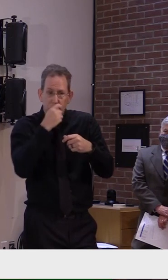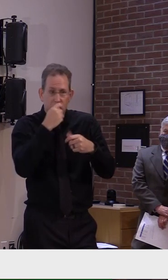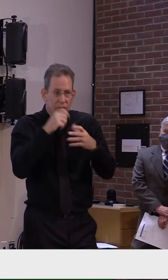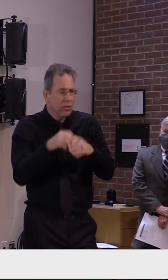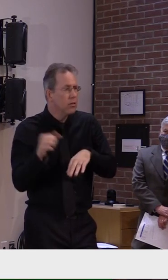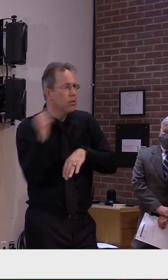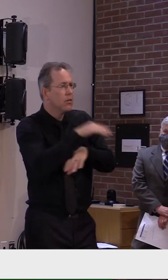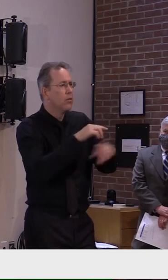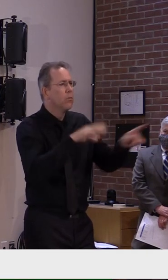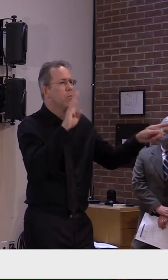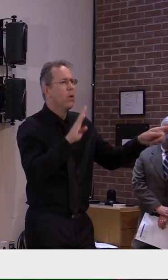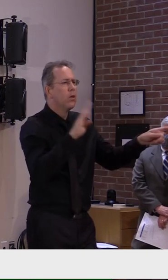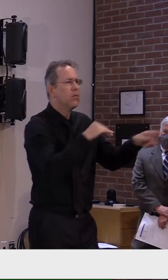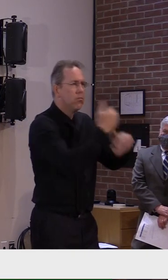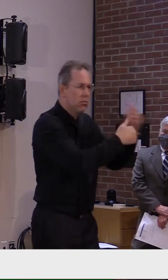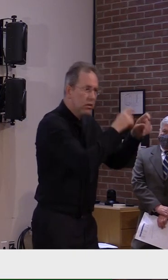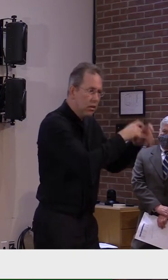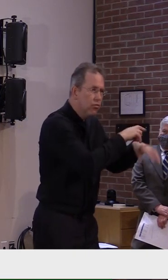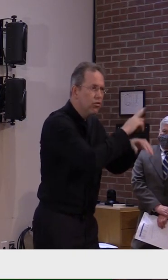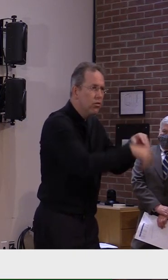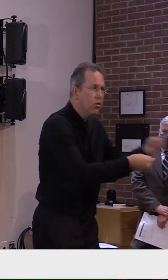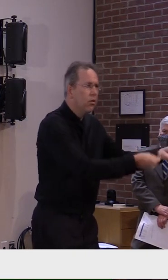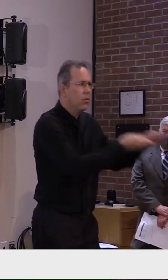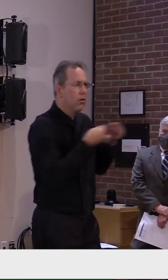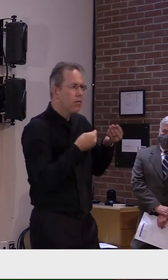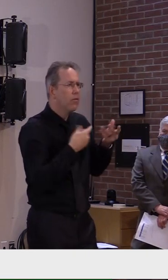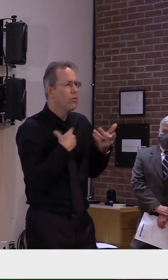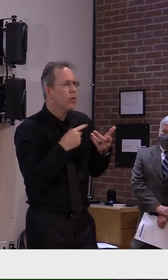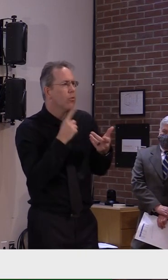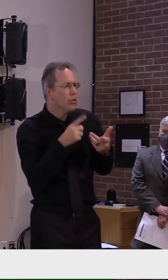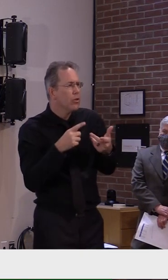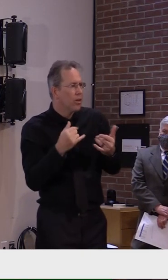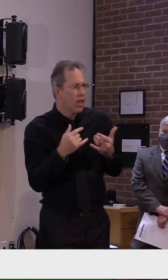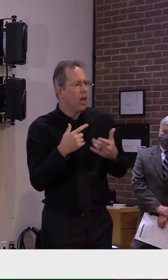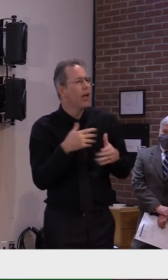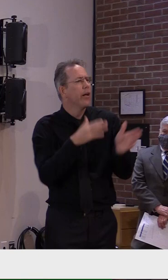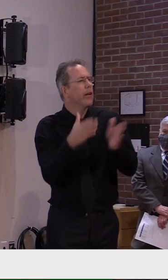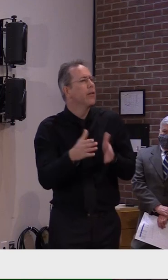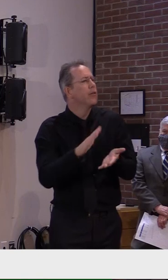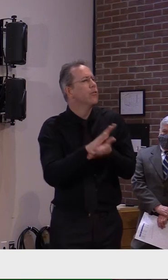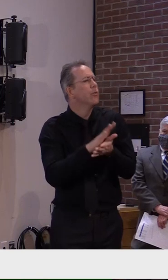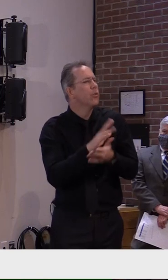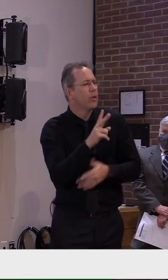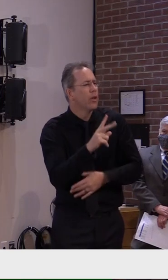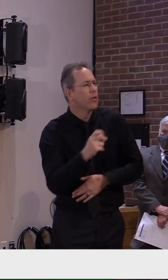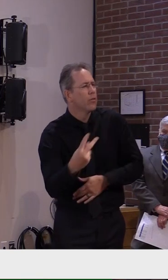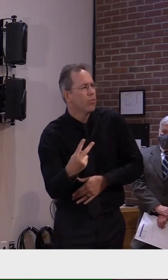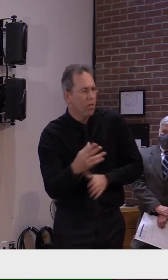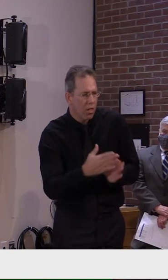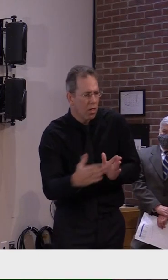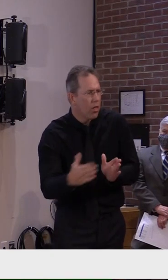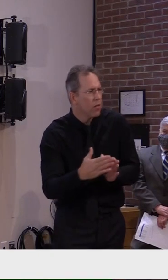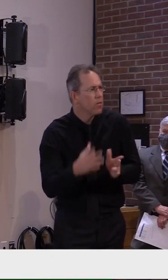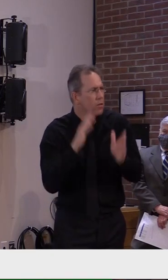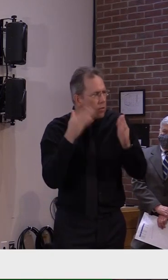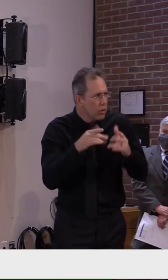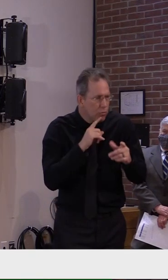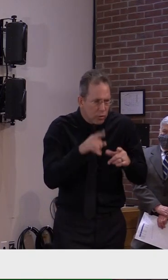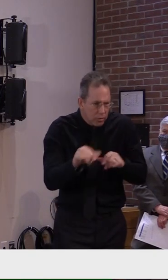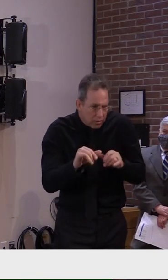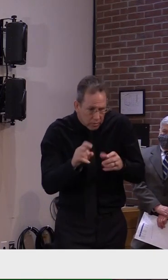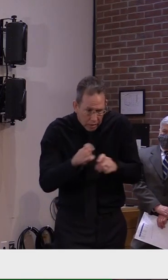K-12 and other school staff. That and our public health lab have turnaround times that are